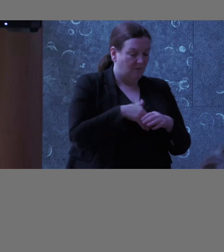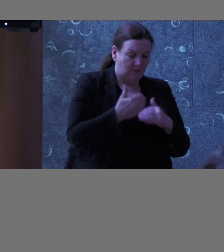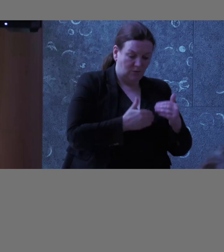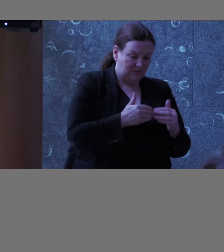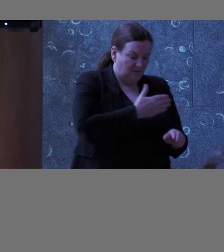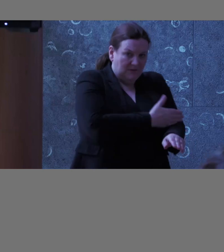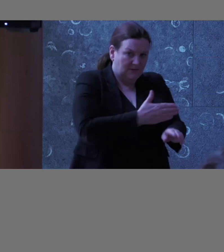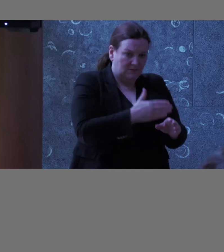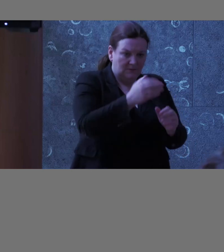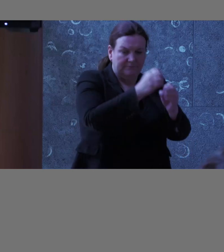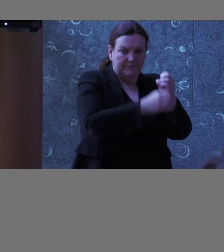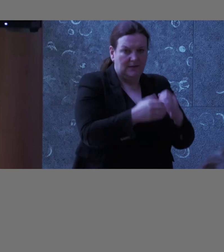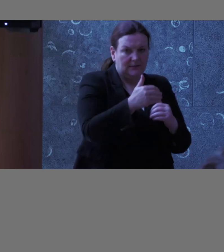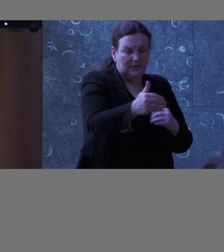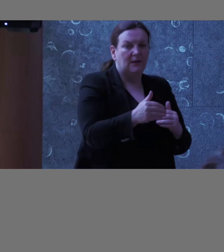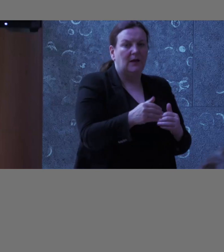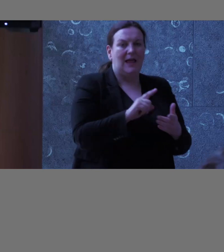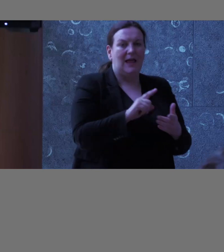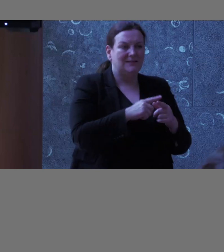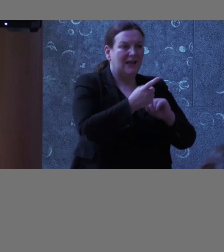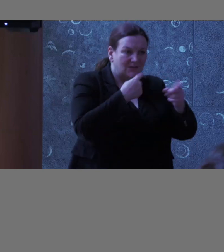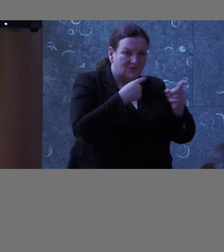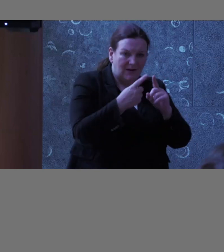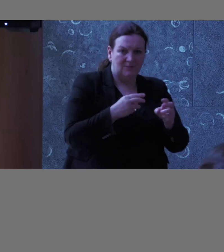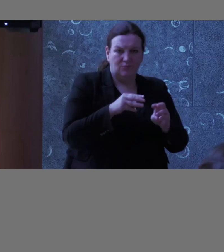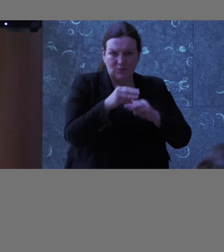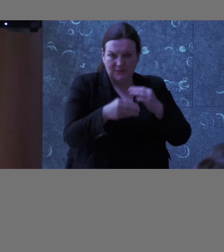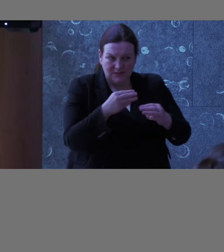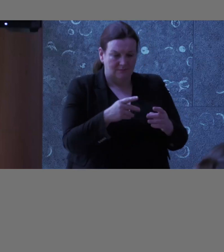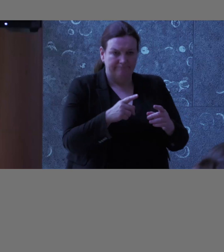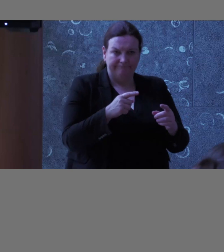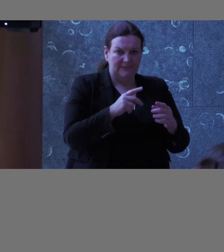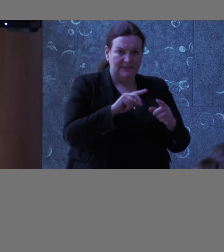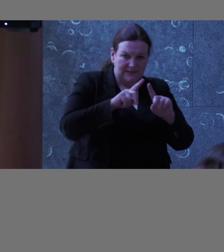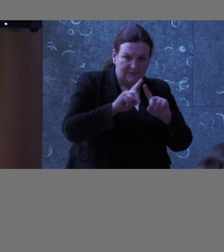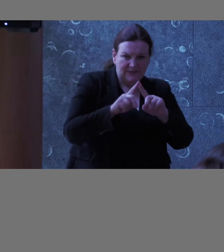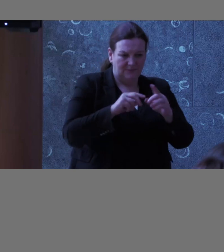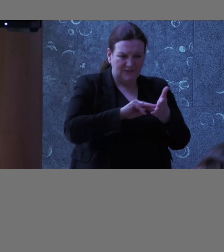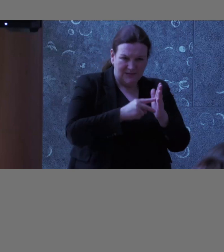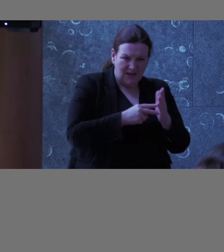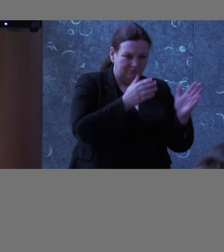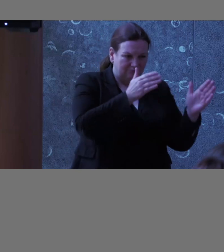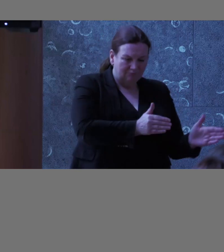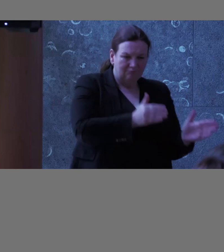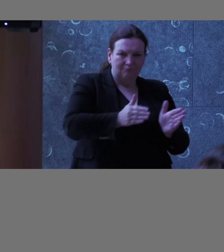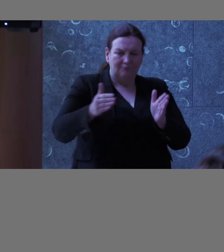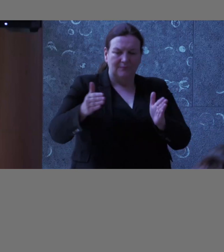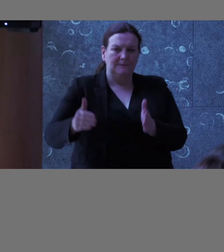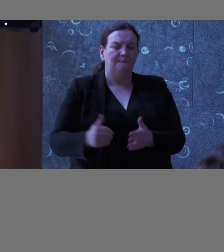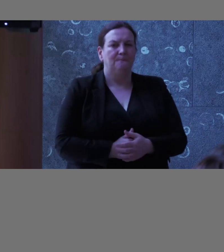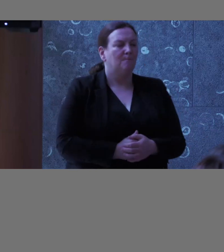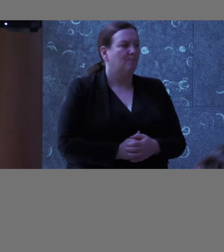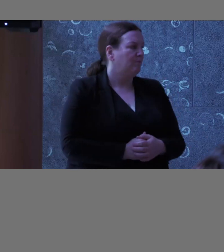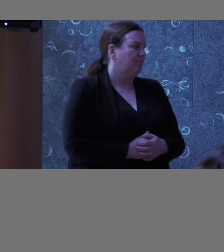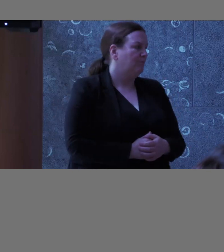Interaccess are part of those stage gates as well throughout the design process, in that they very much, it's beyond color contrast,